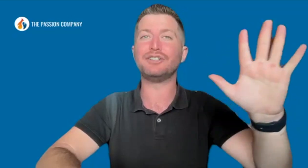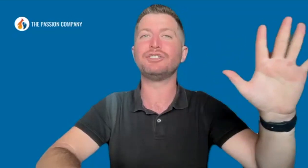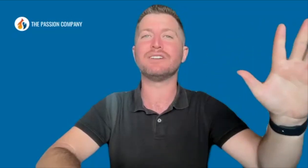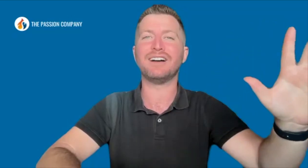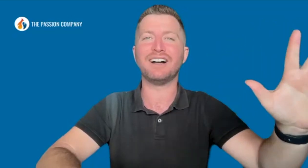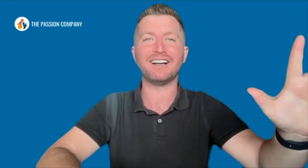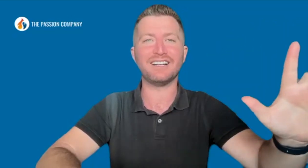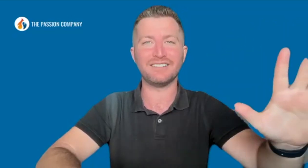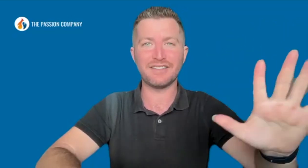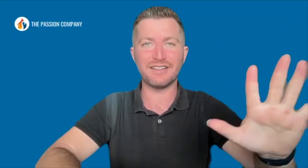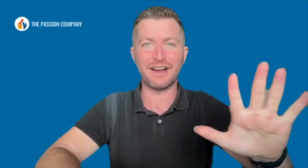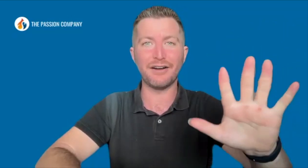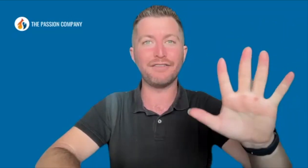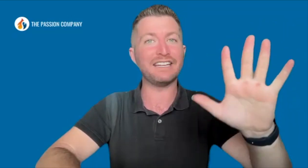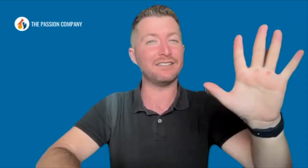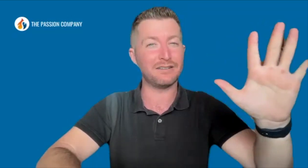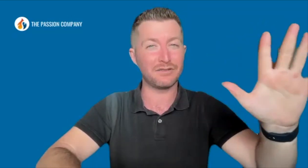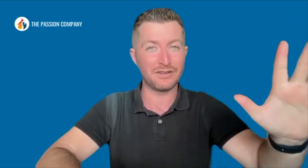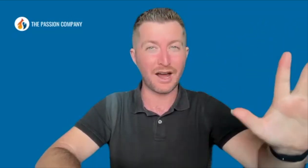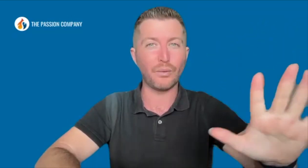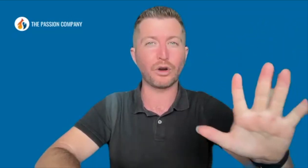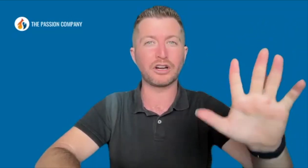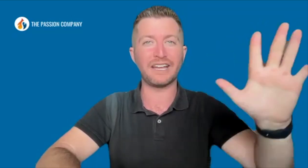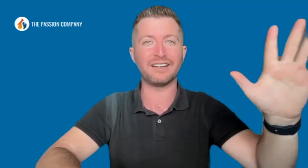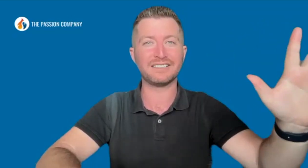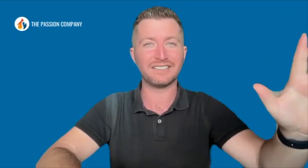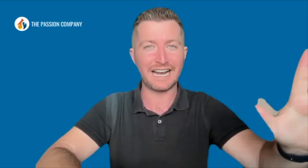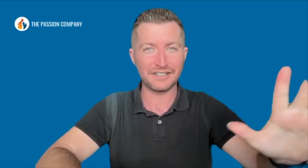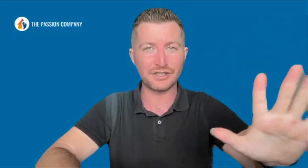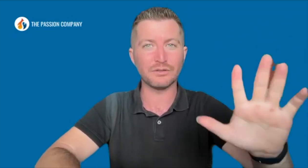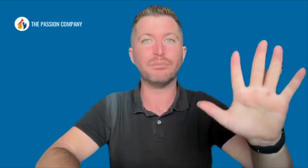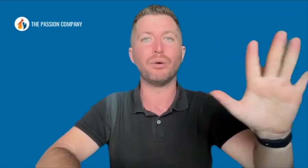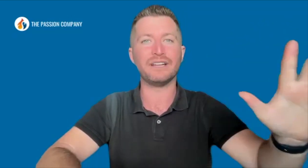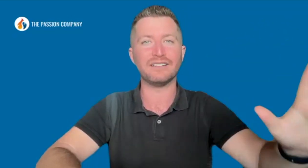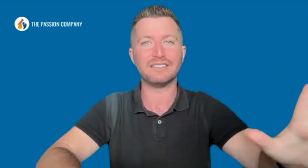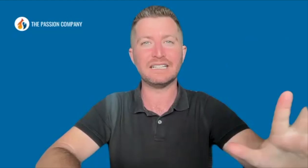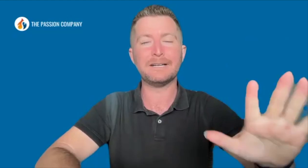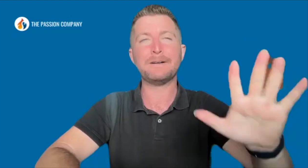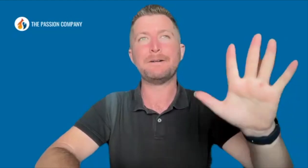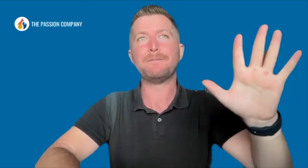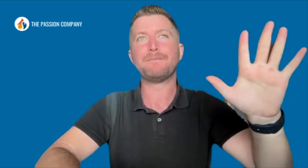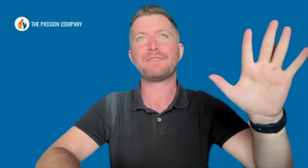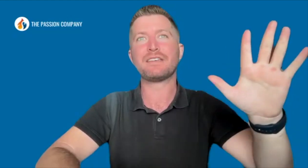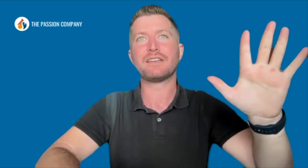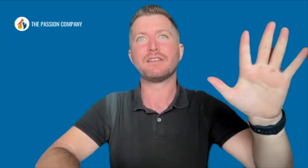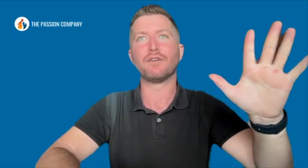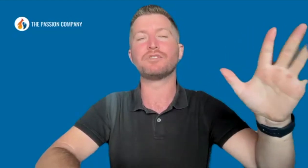of it not working at a certain point versus